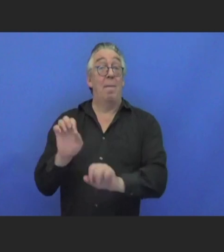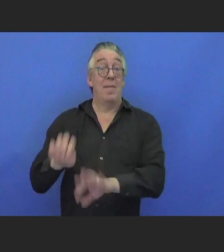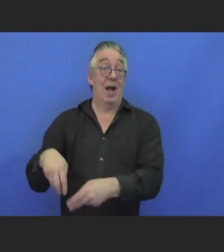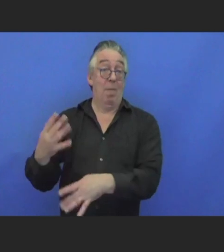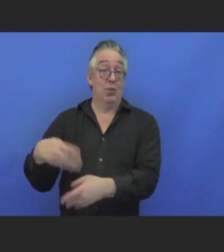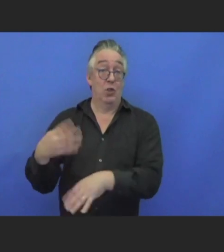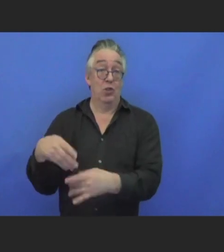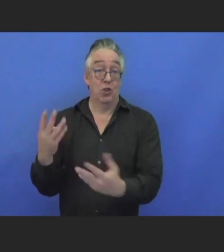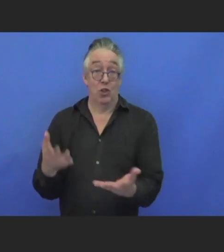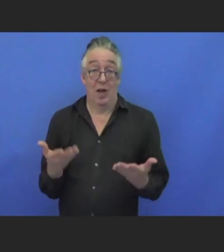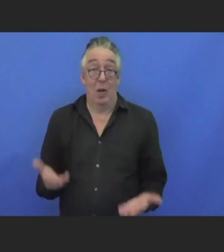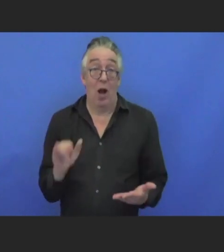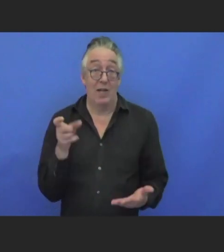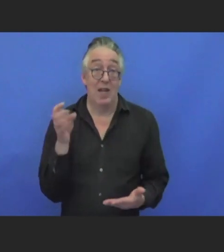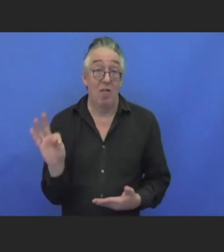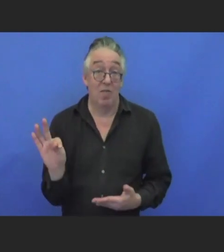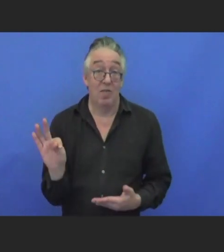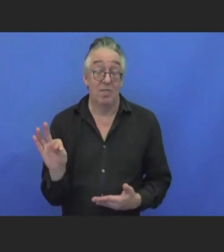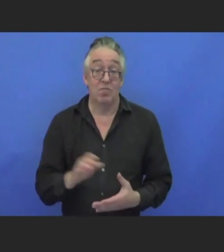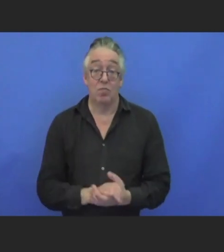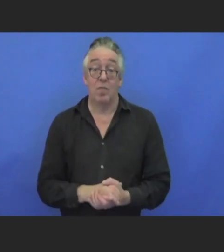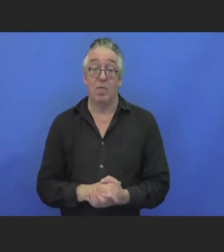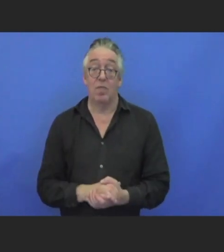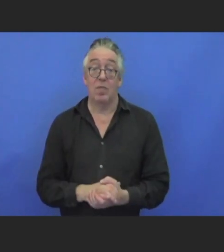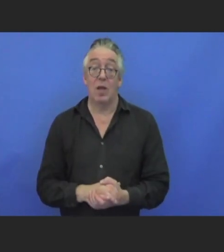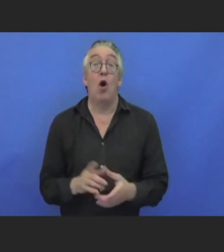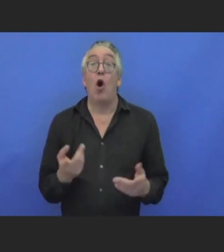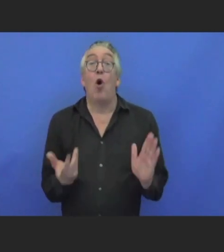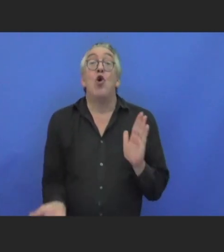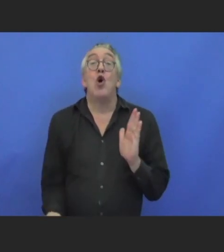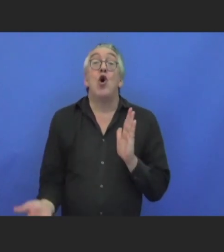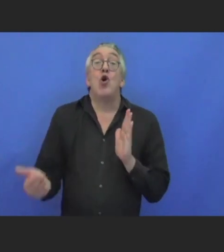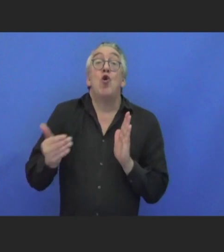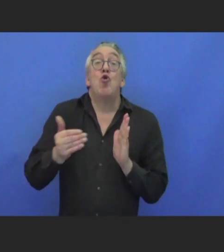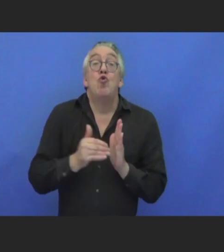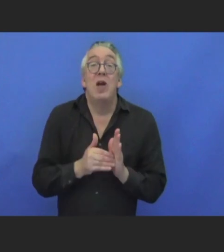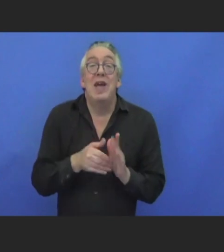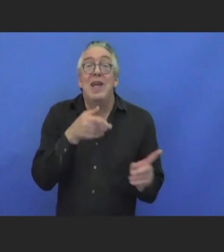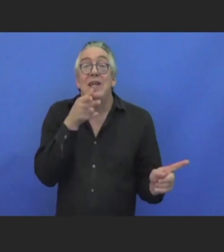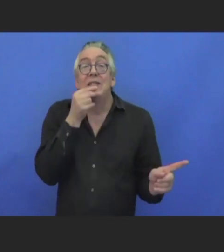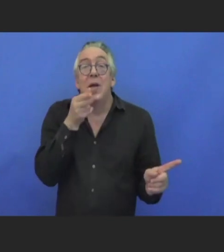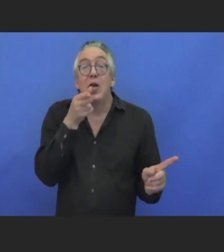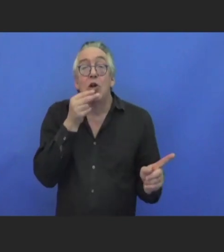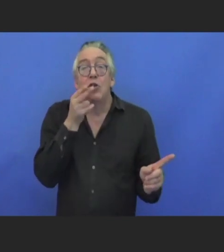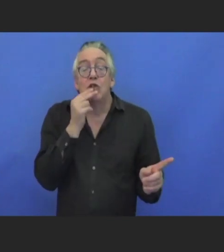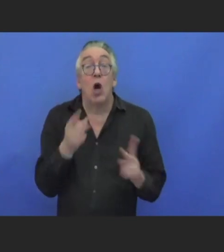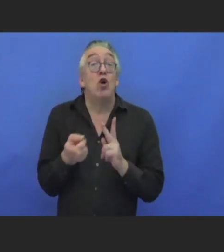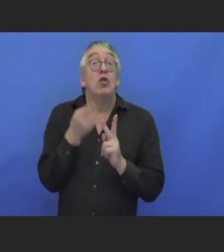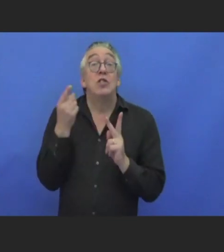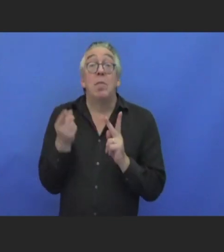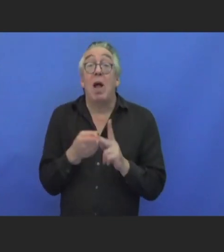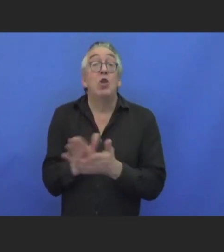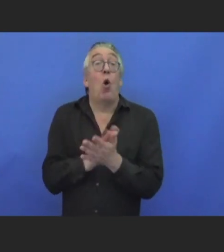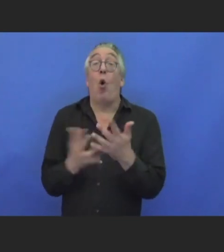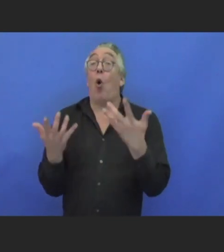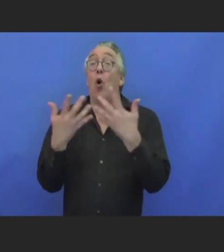of IGF. Re-speakers, and also we are using sometimes automatic captioning, depending